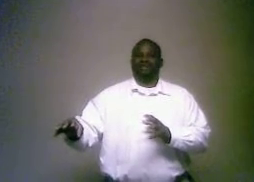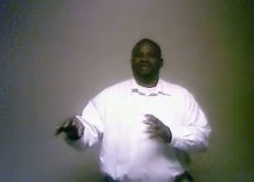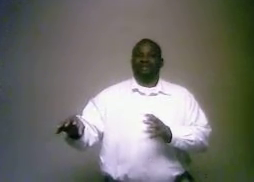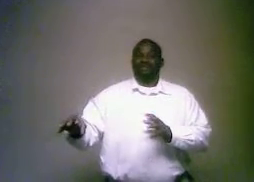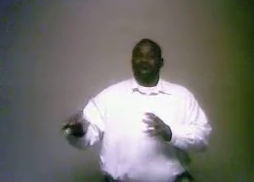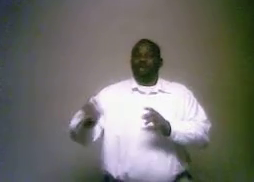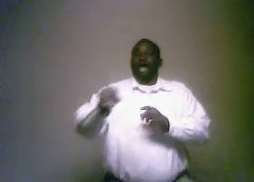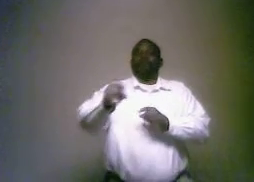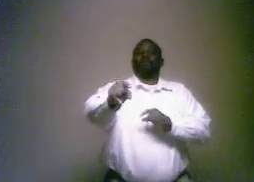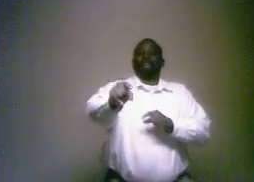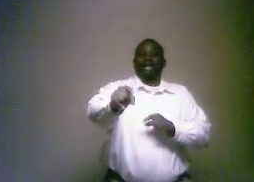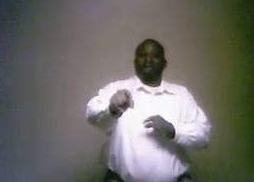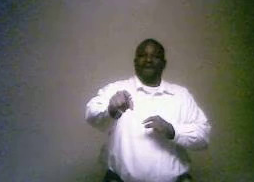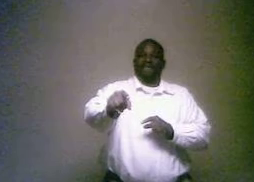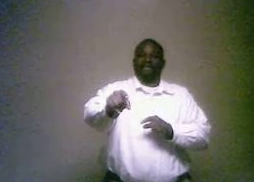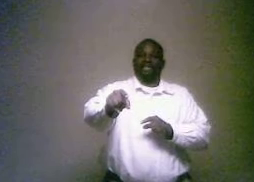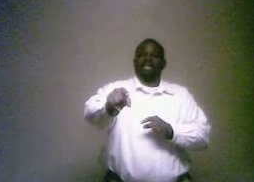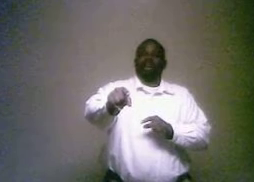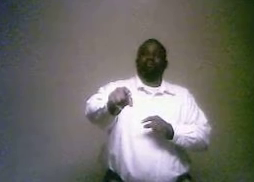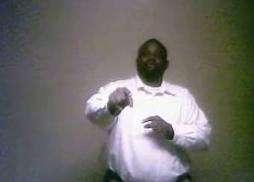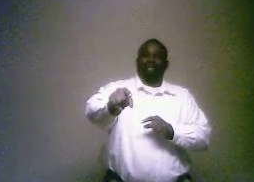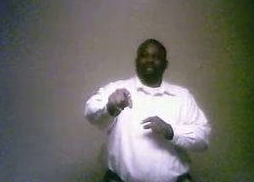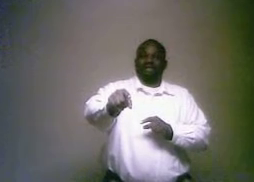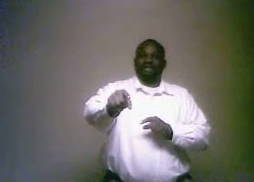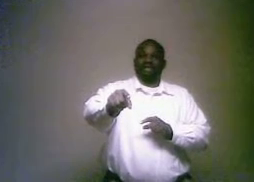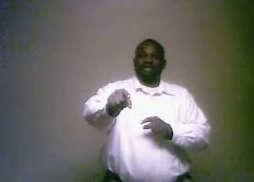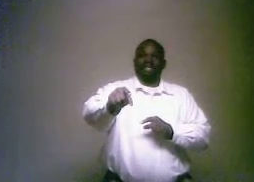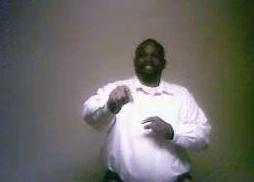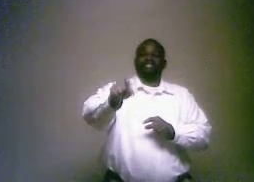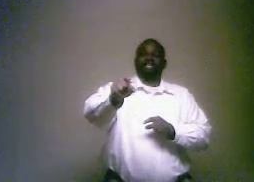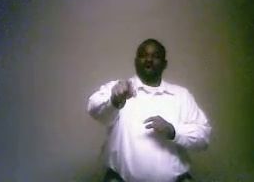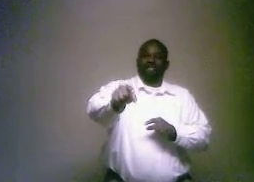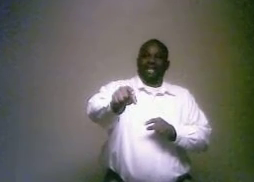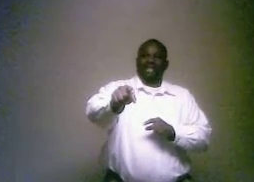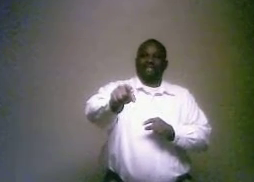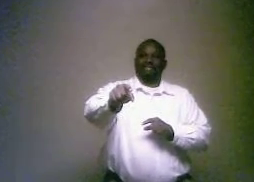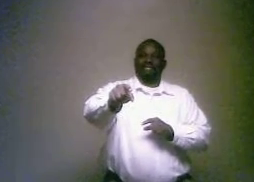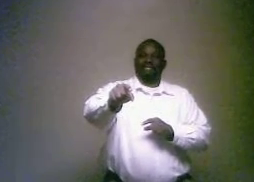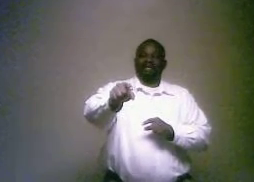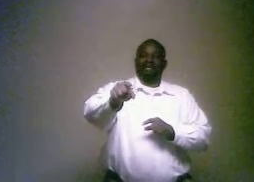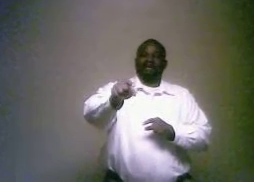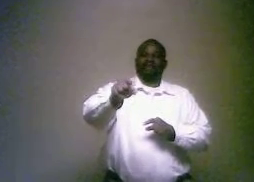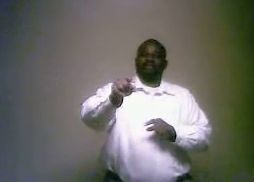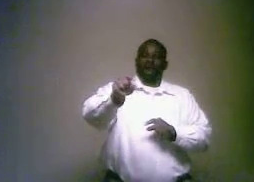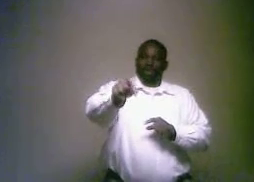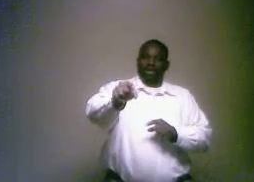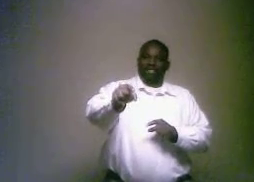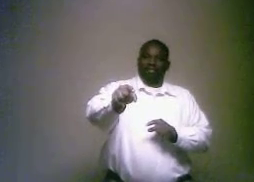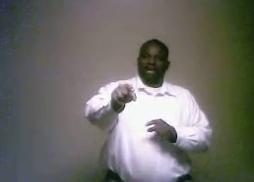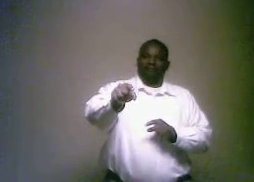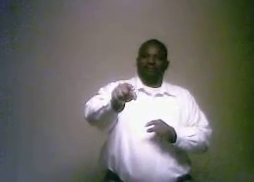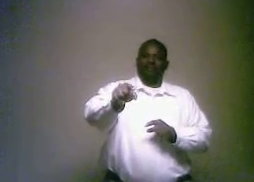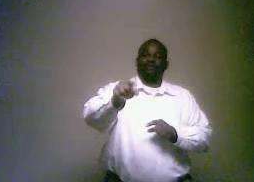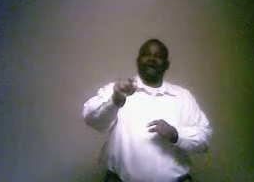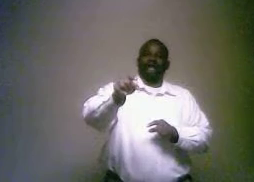So all you apostolic fakers, E.W. Tooks, Gino Jennings, Tony Smith, Rafa